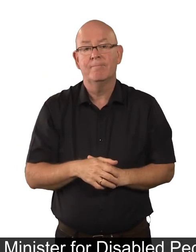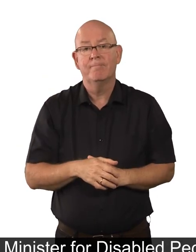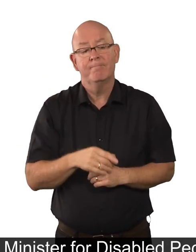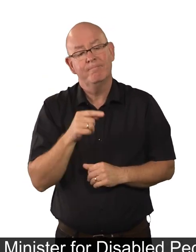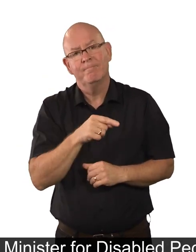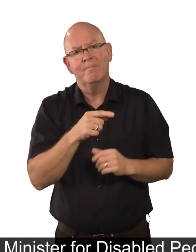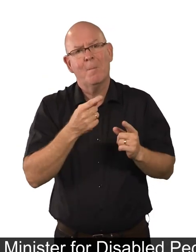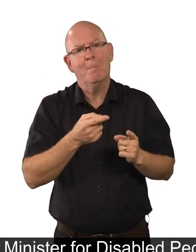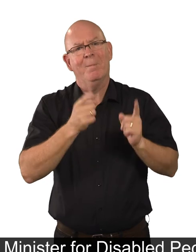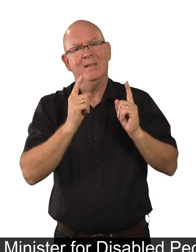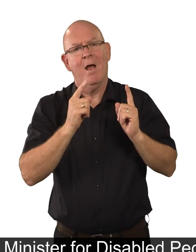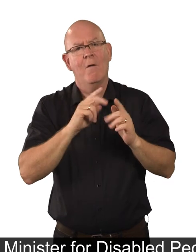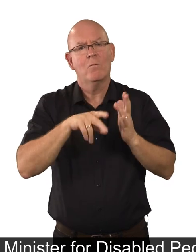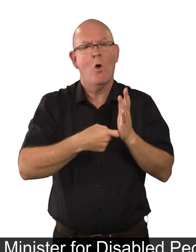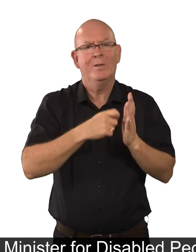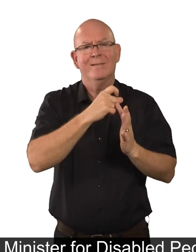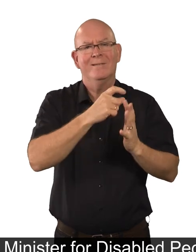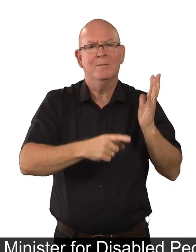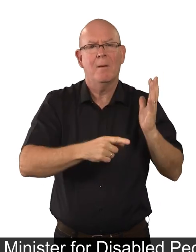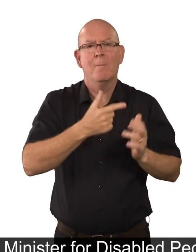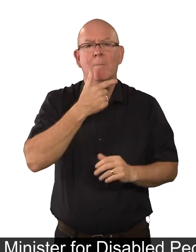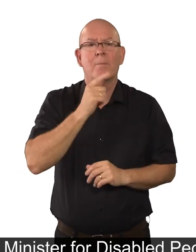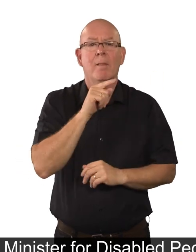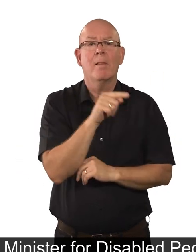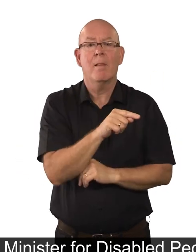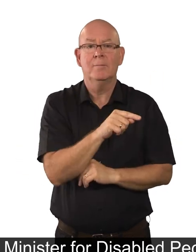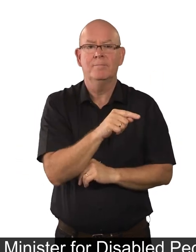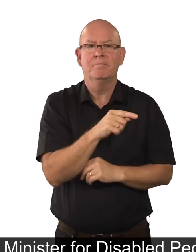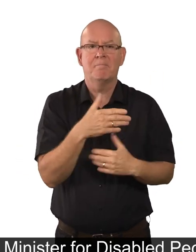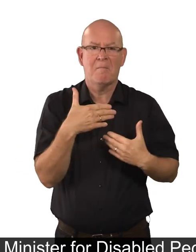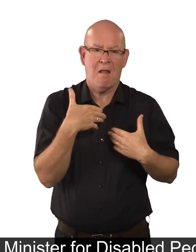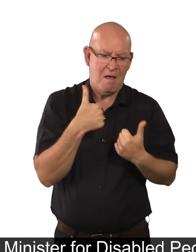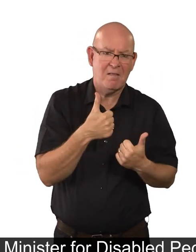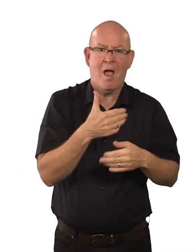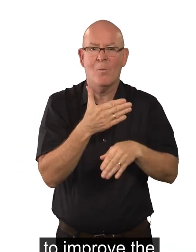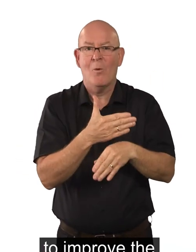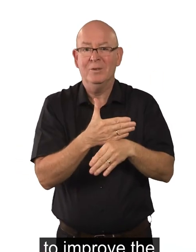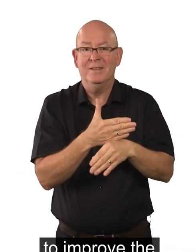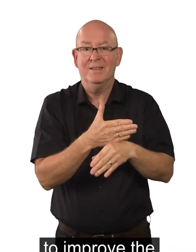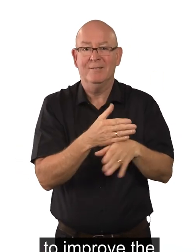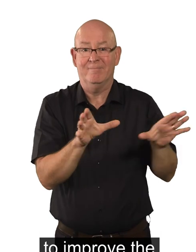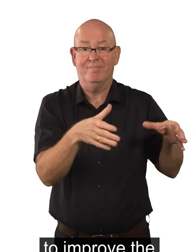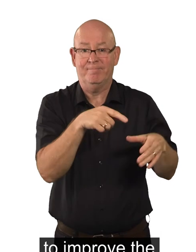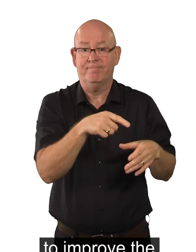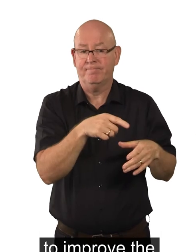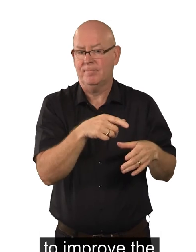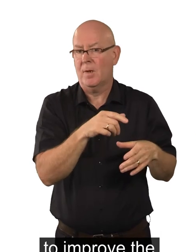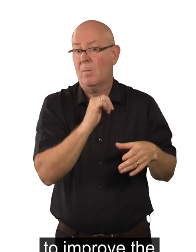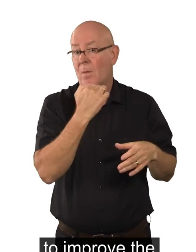The Minister for Disabled People, Health and Work is making changes to improve the information